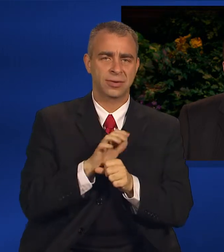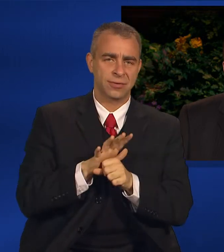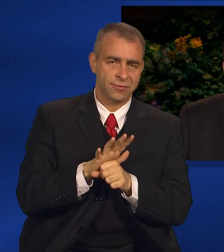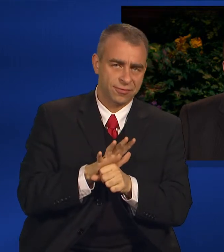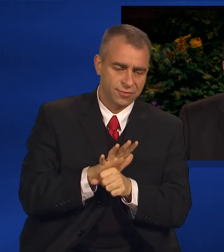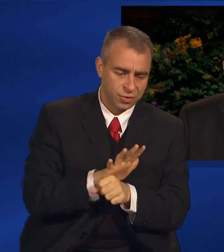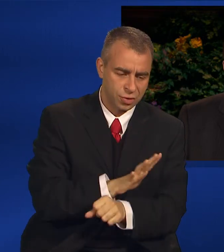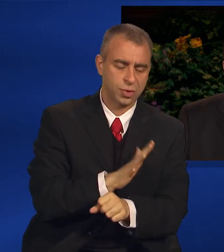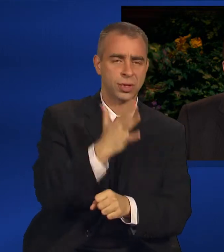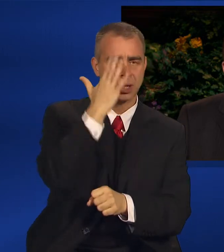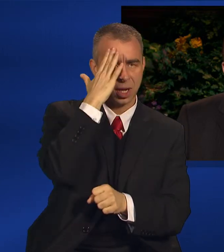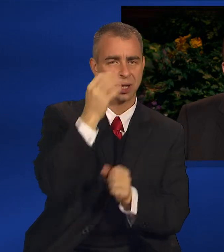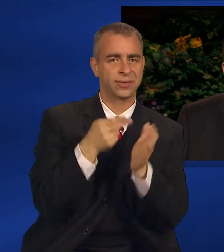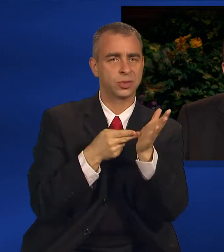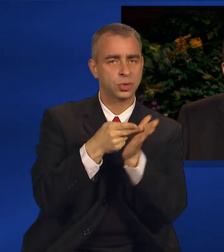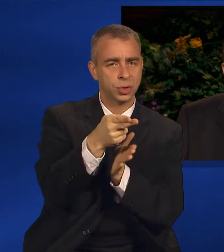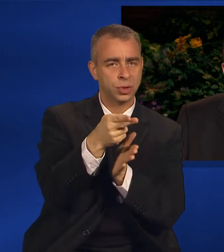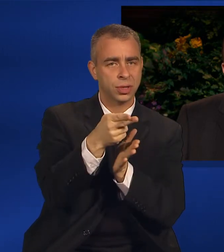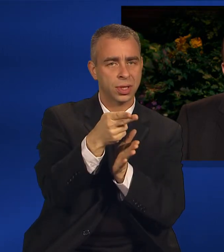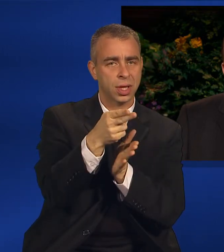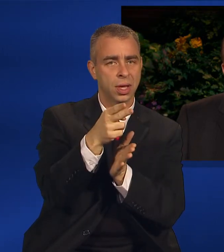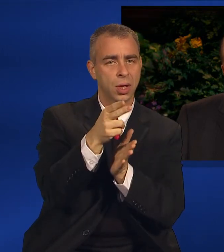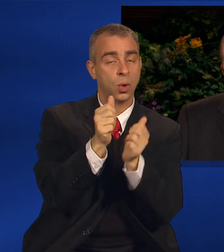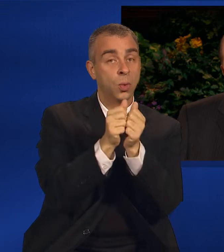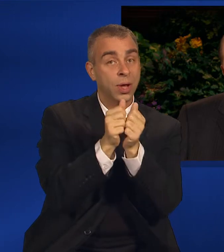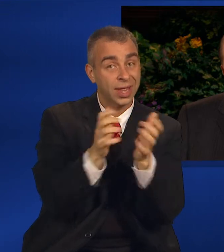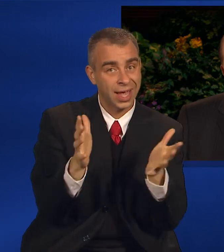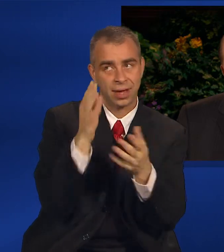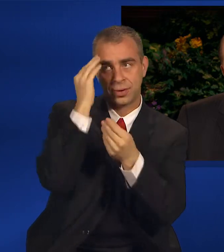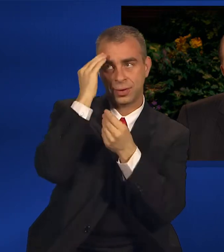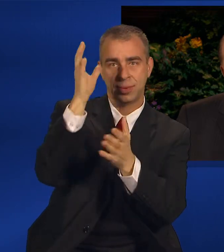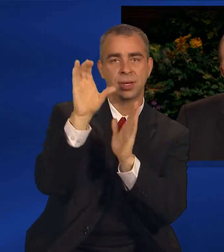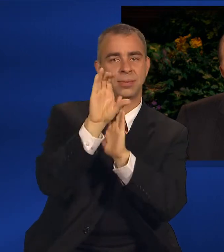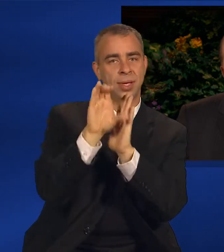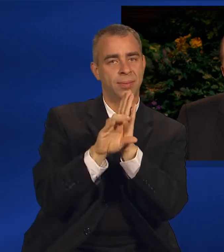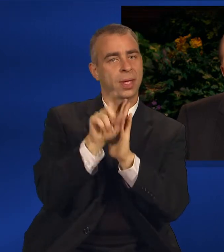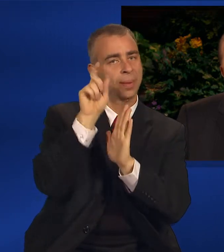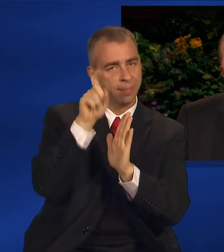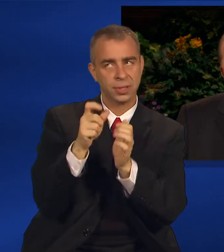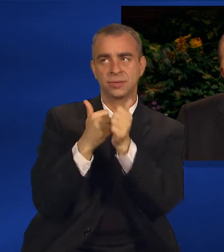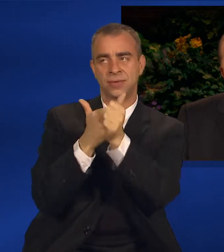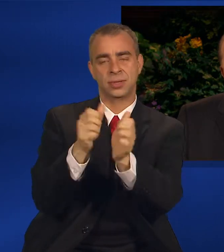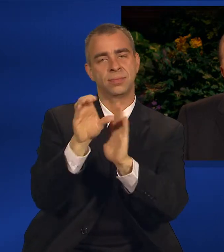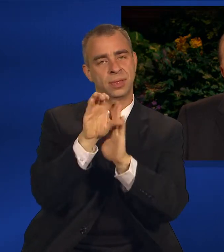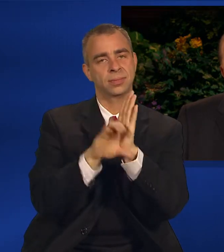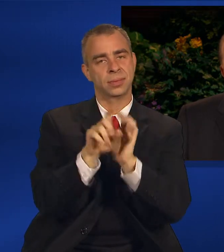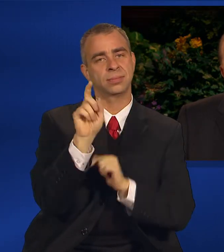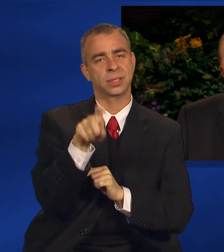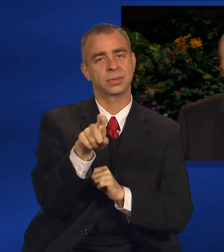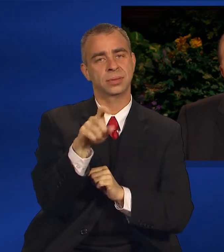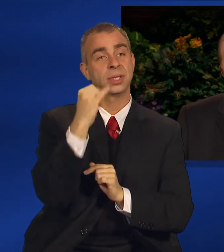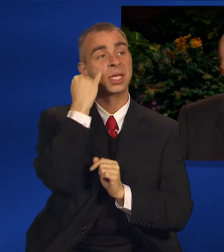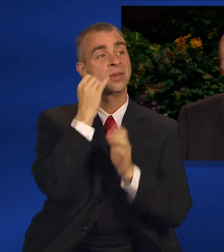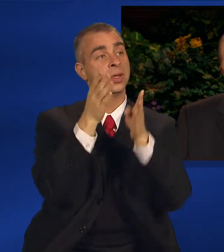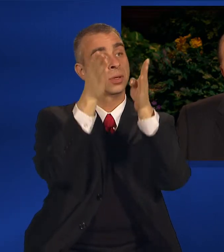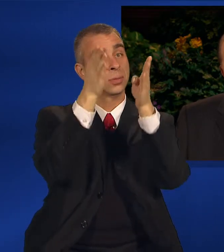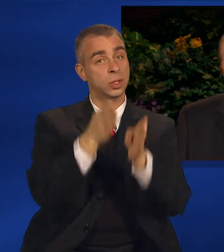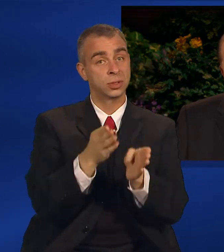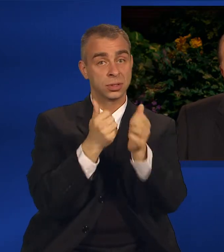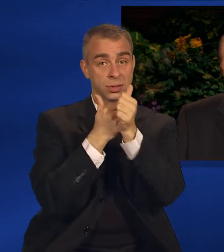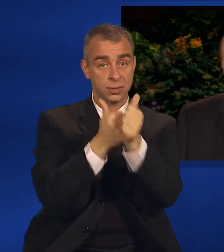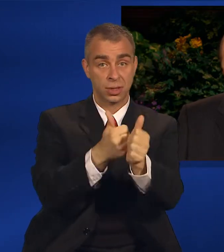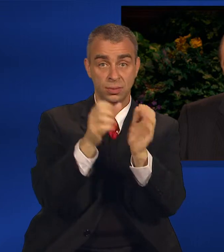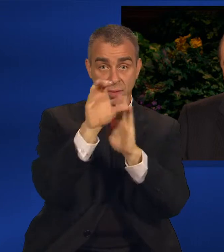he keepeth his commandments. He that keepeth God's commandments,